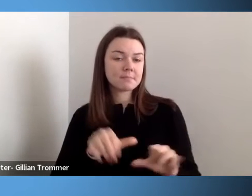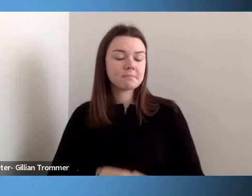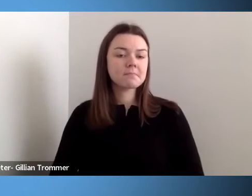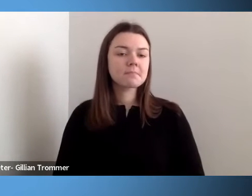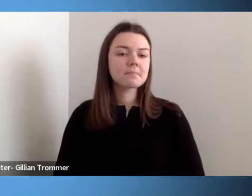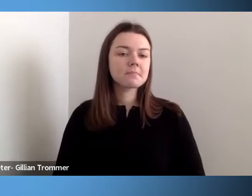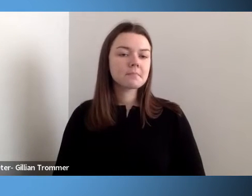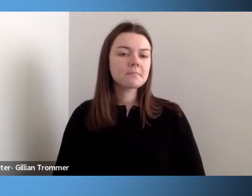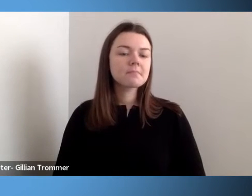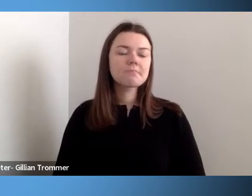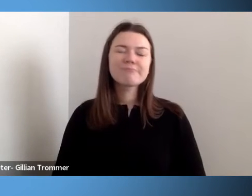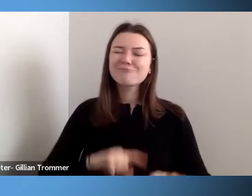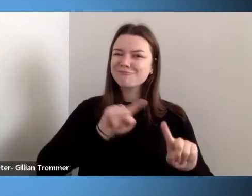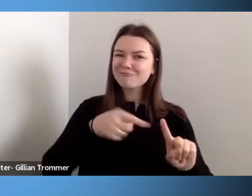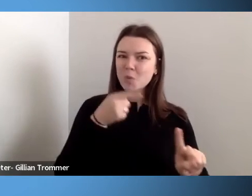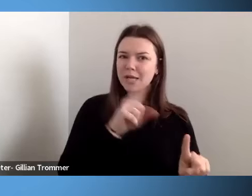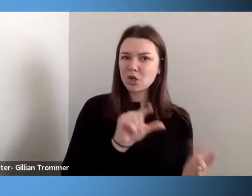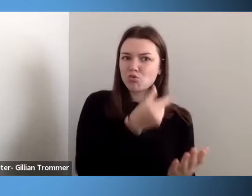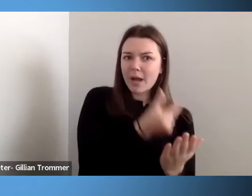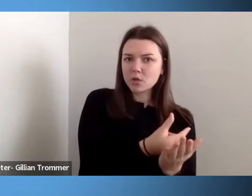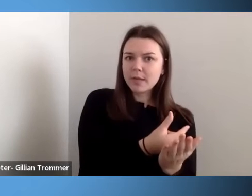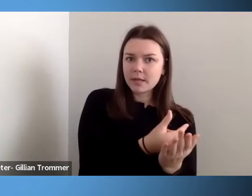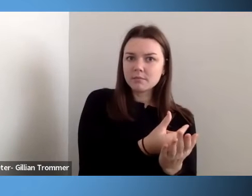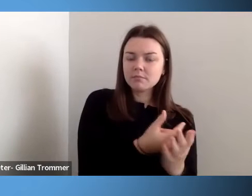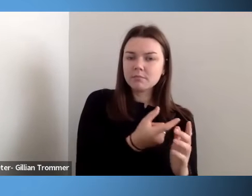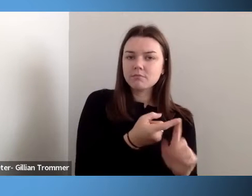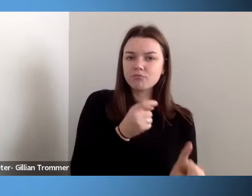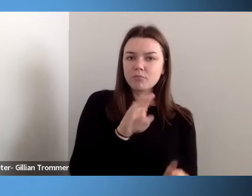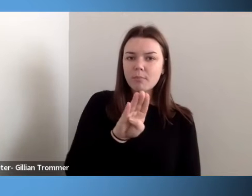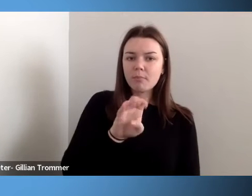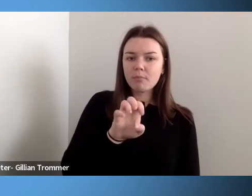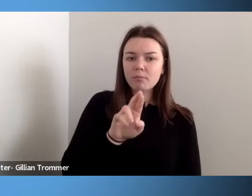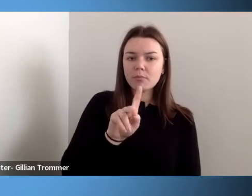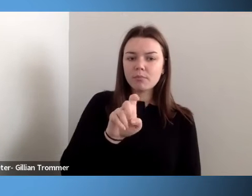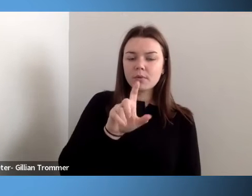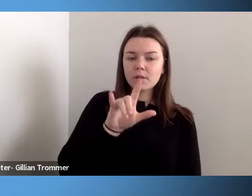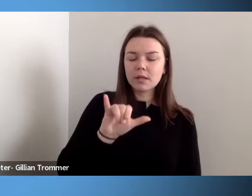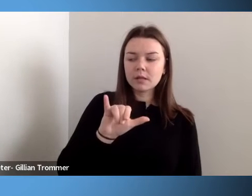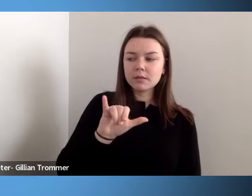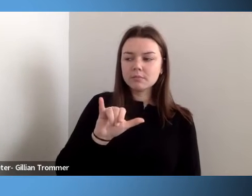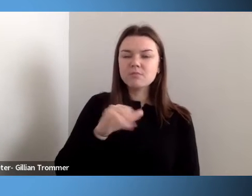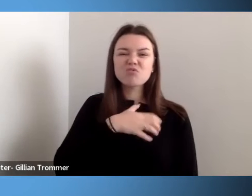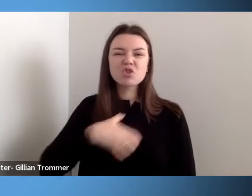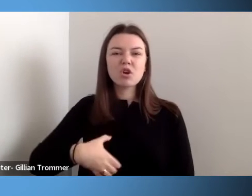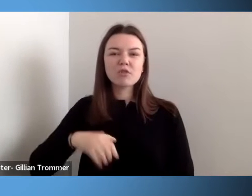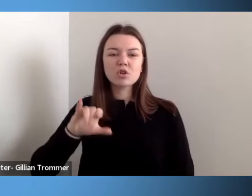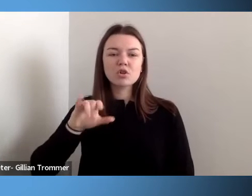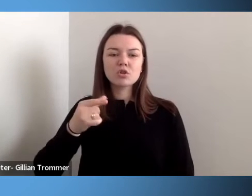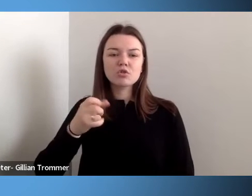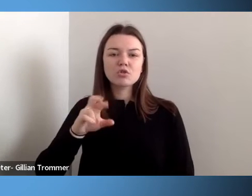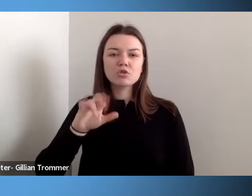graduation from Berkeley, Governor Jerry Brown made Ed the VR director